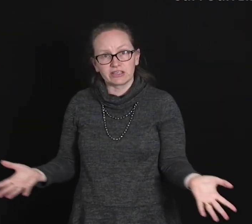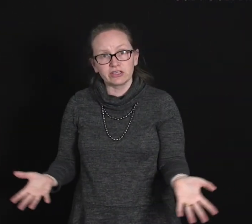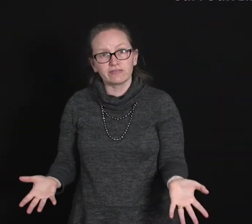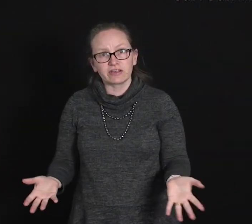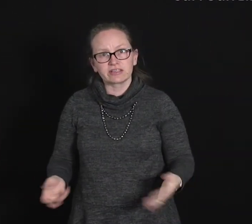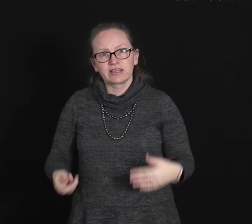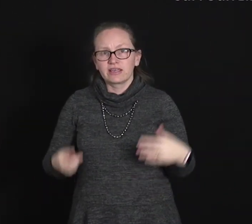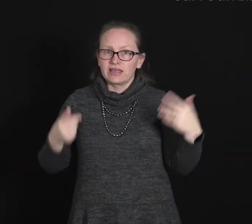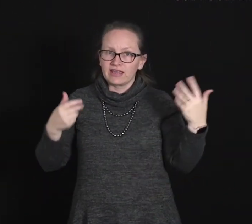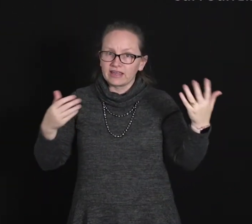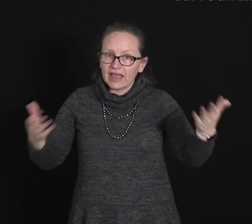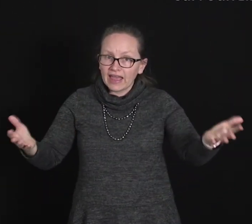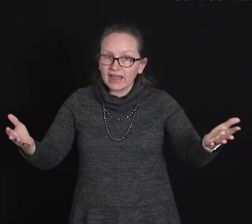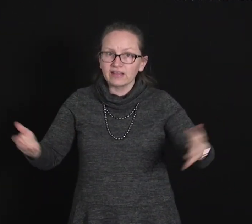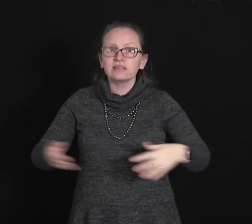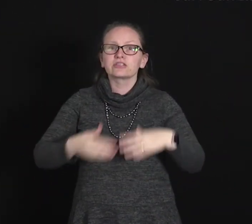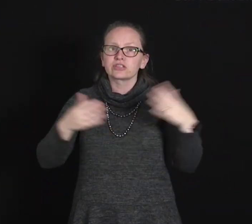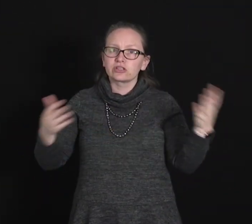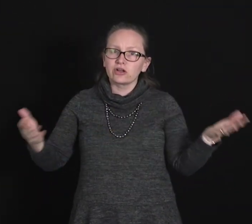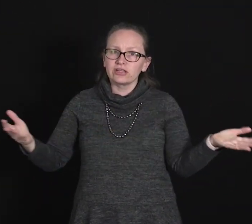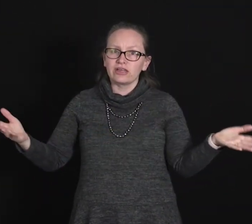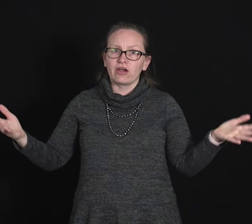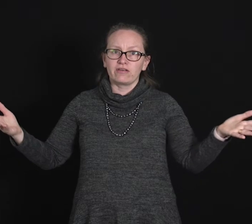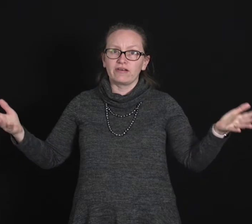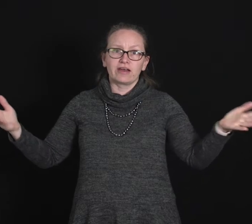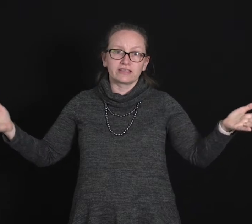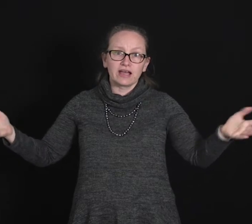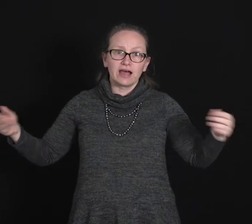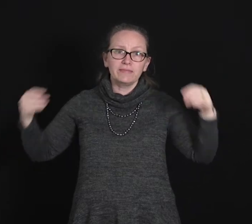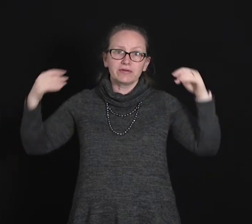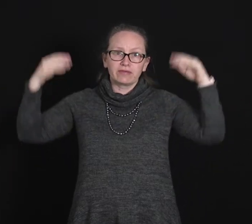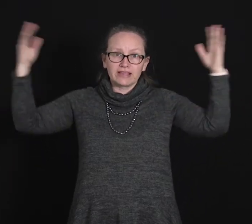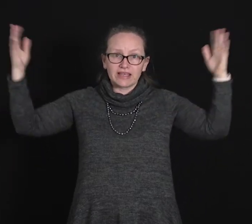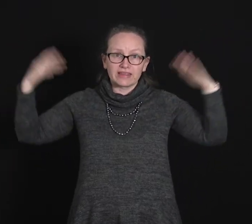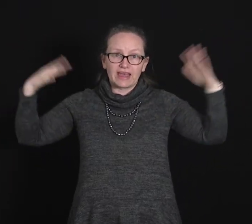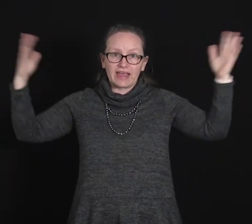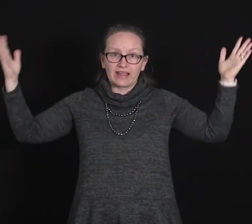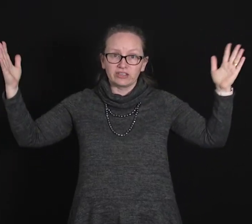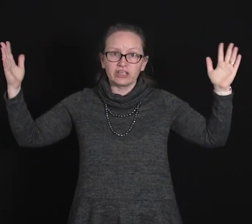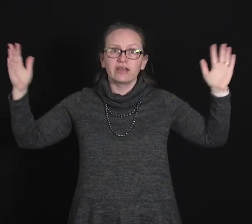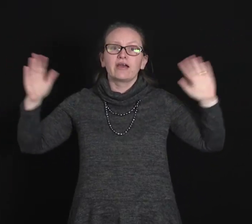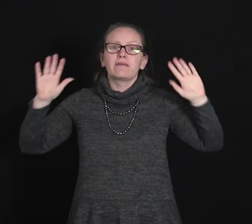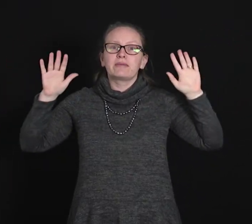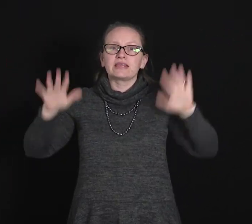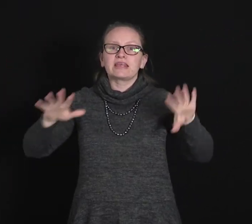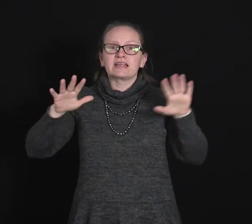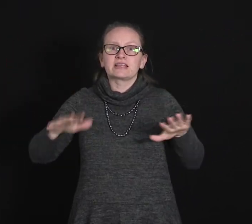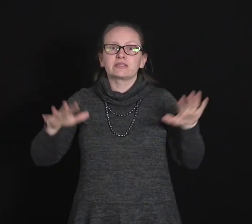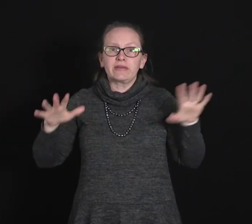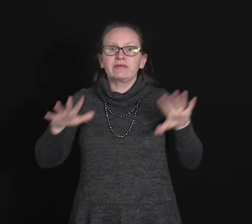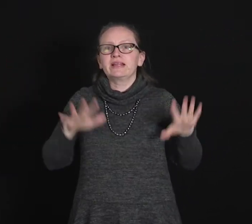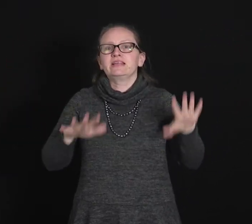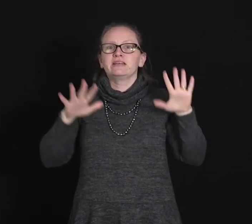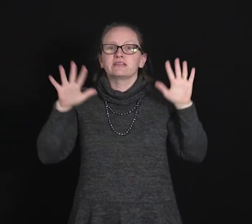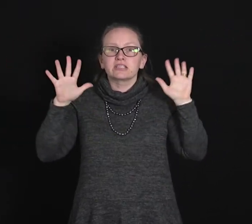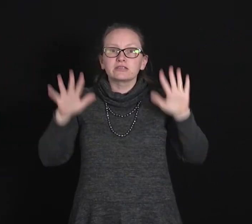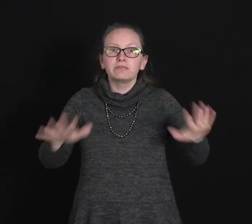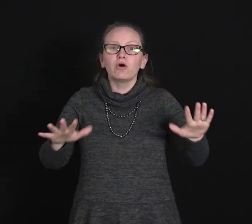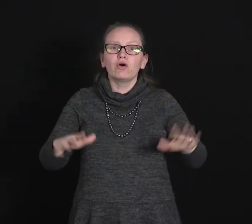universe. It can slowly over time radiate that energy, but that tends to be really small